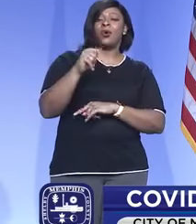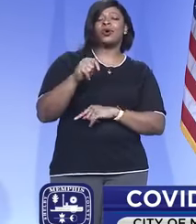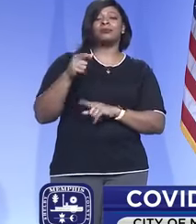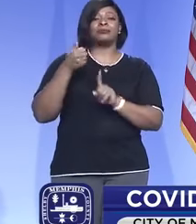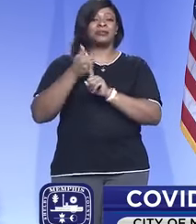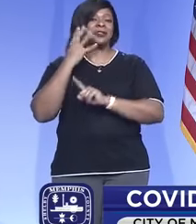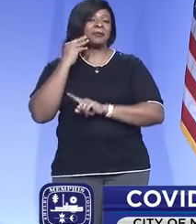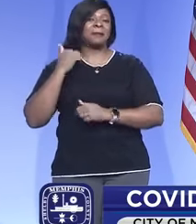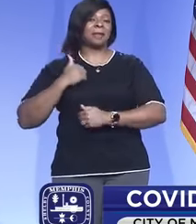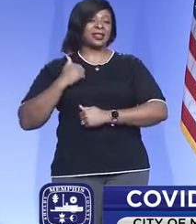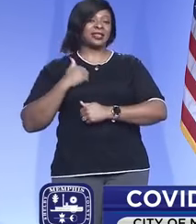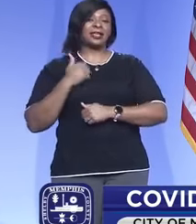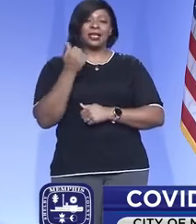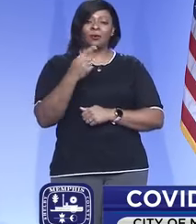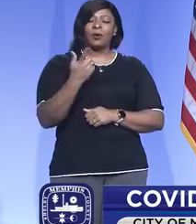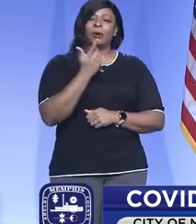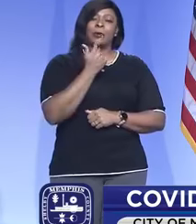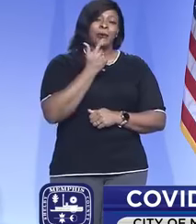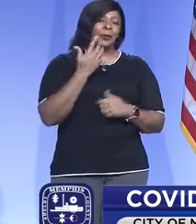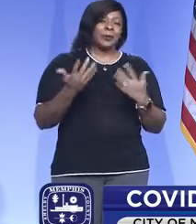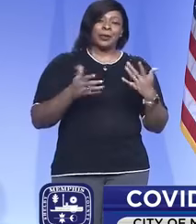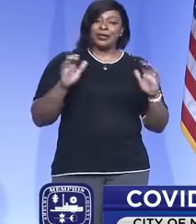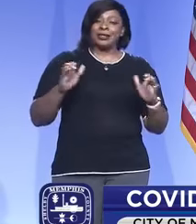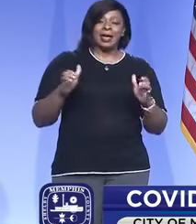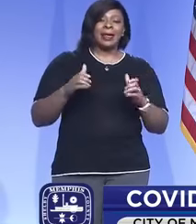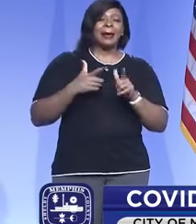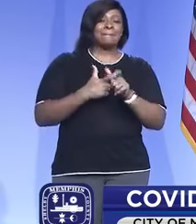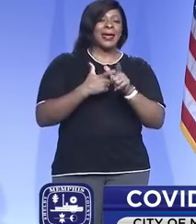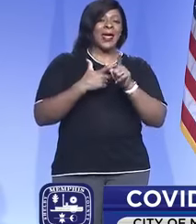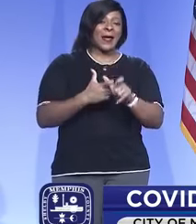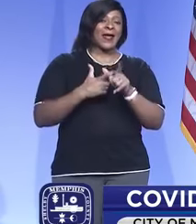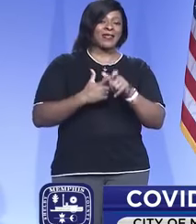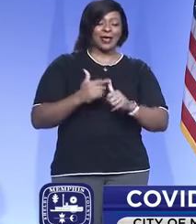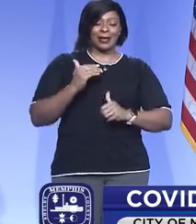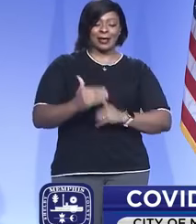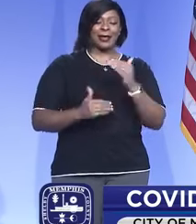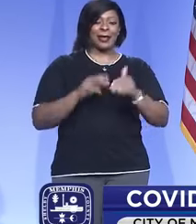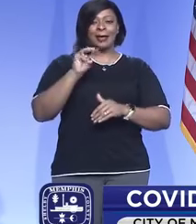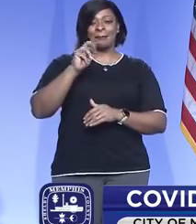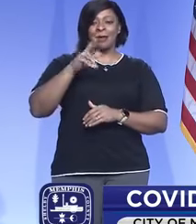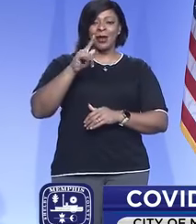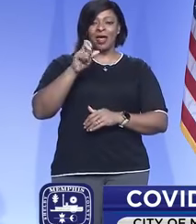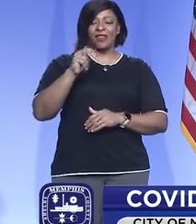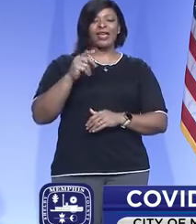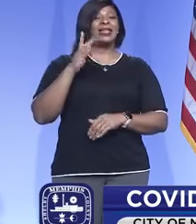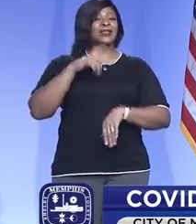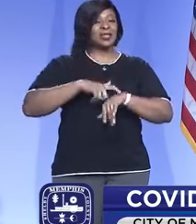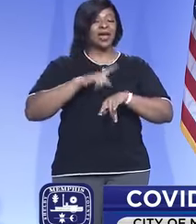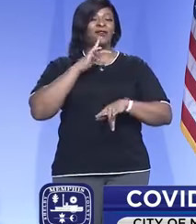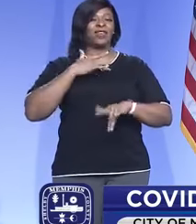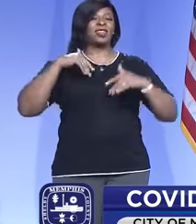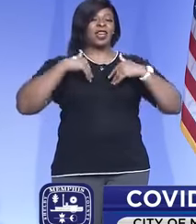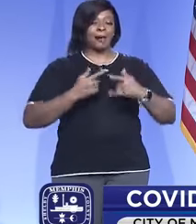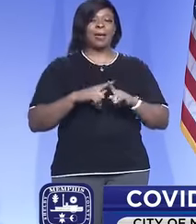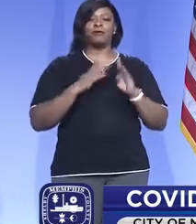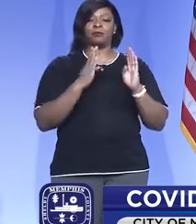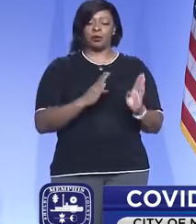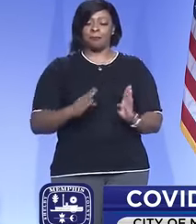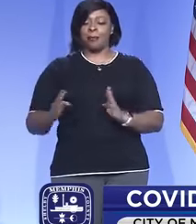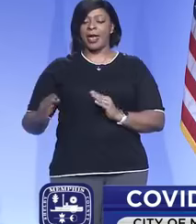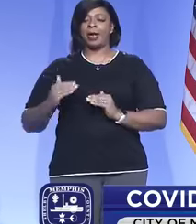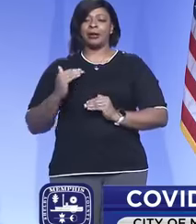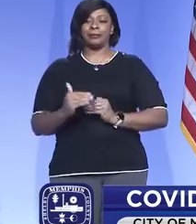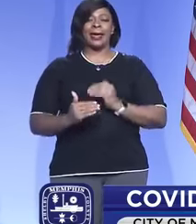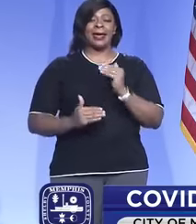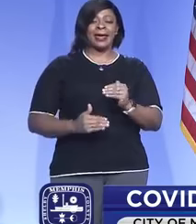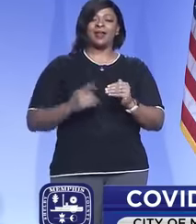military, anybody who has done a marathon, you do have periods of fatigue, but you have to kind of prepare for the rest